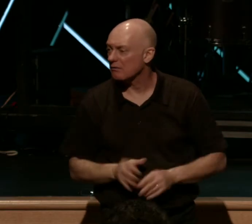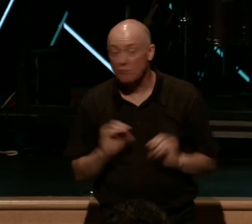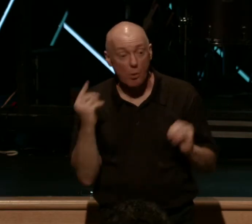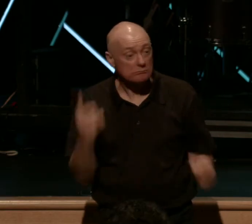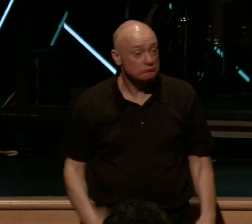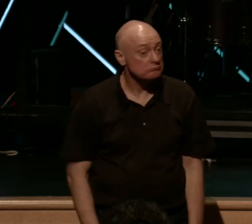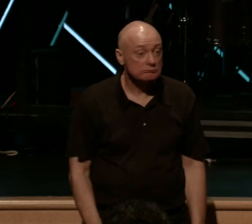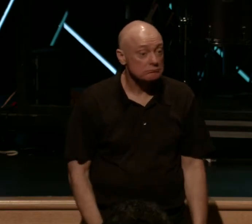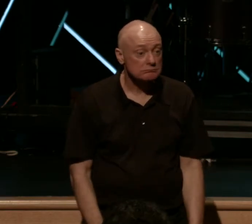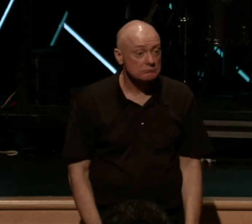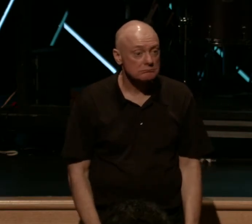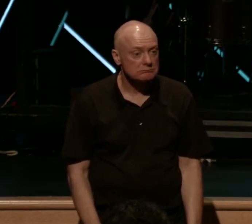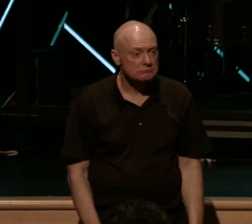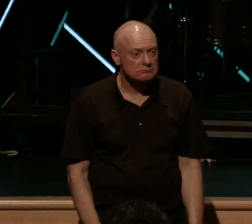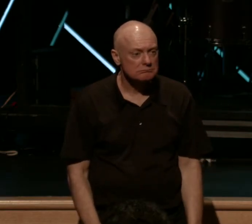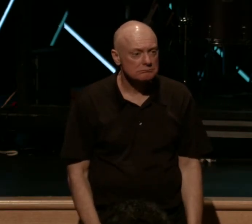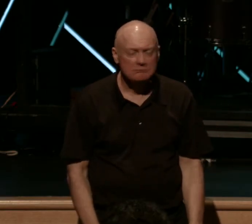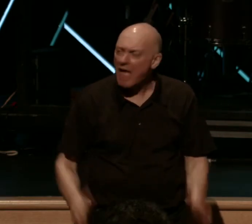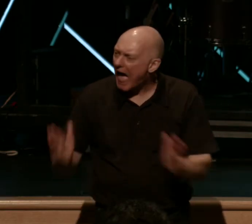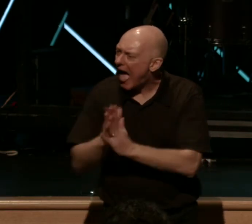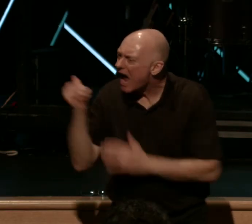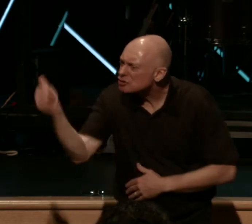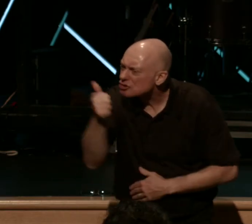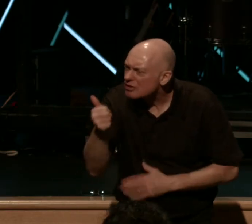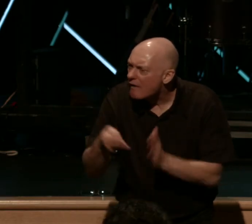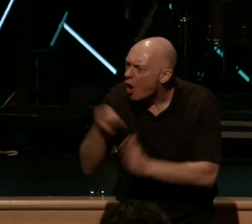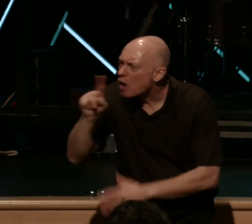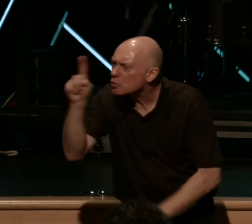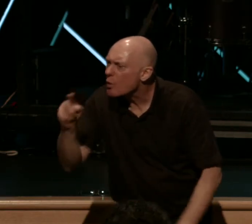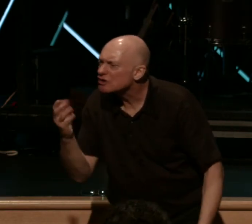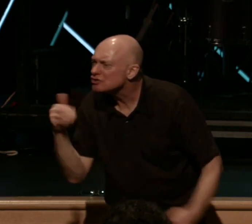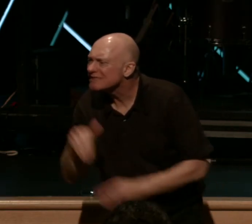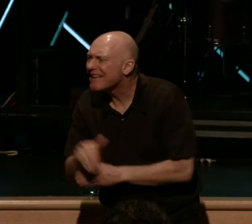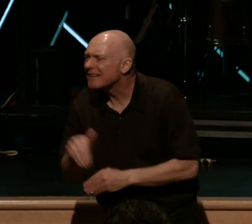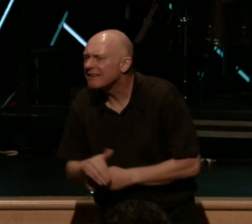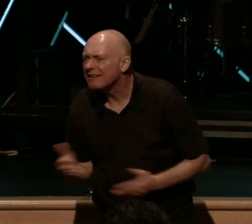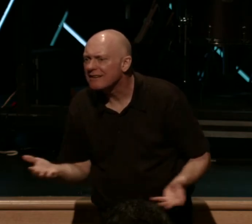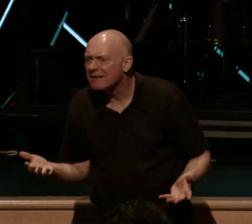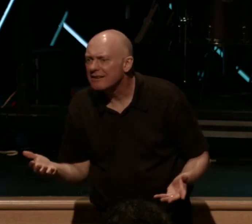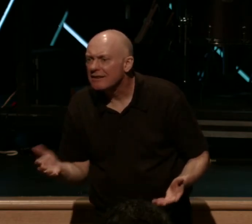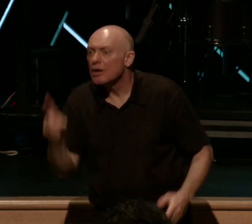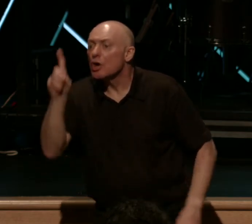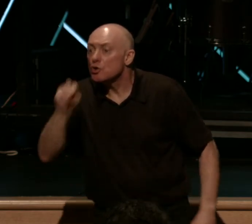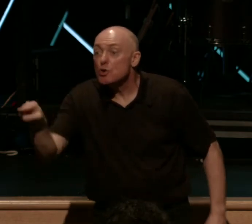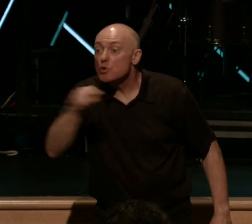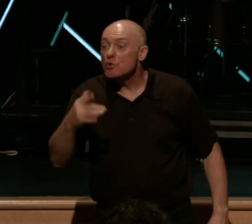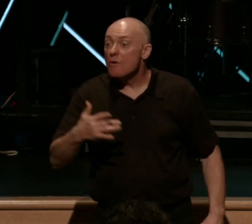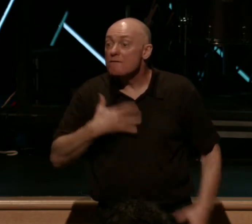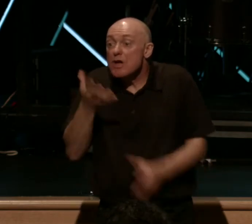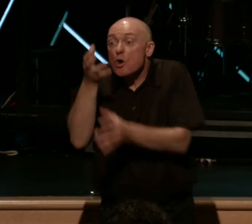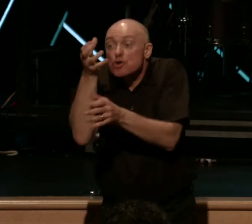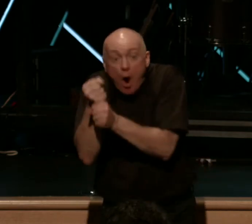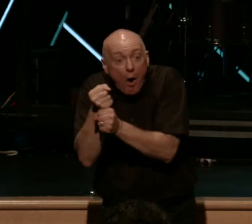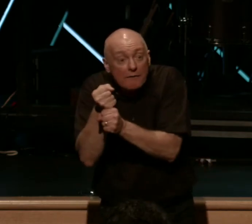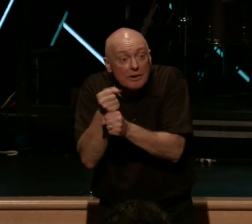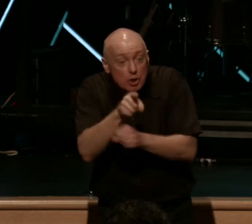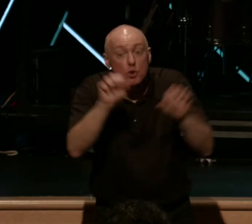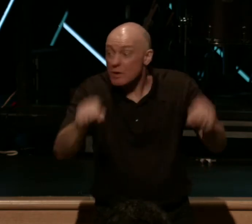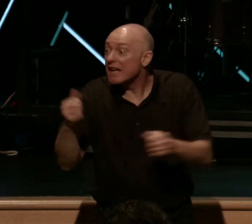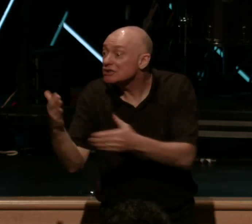I want you to ask yourself just an honest question tonight. Do you feel confident that you could share the